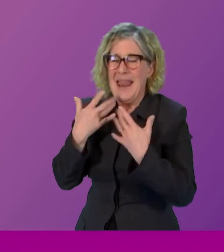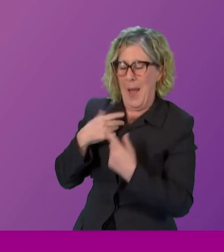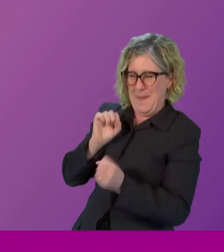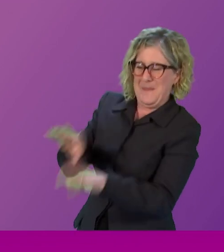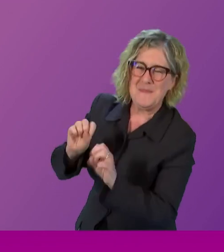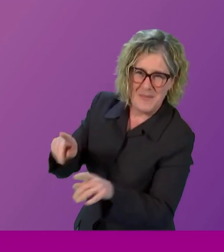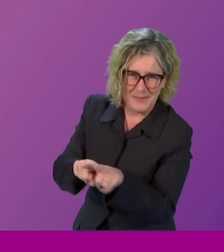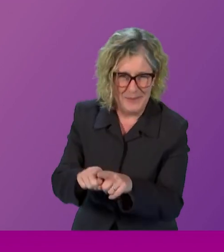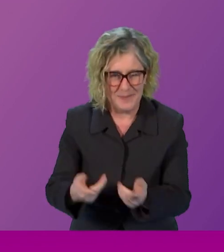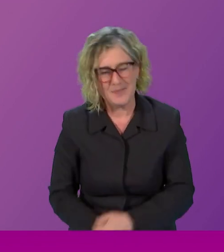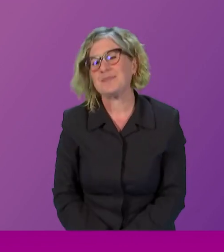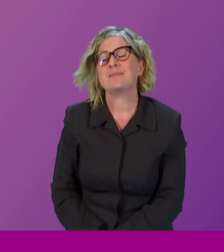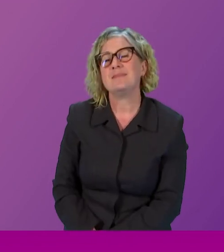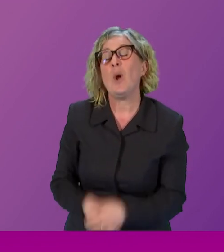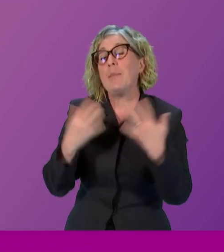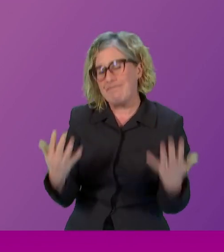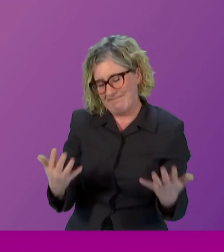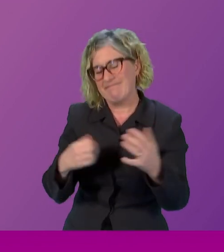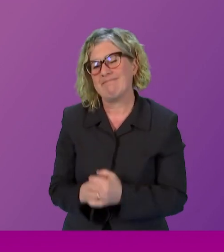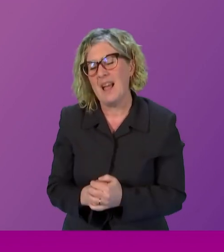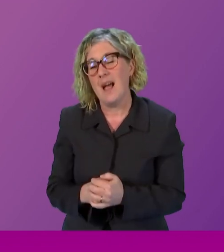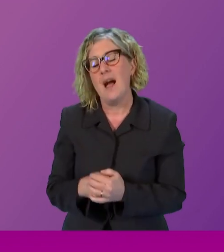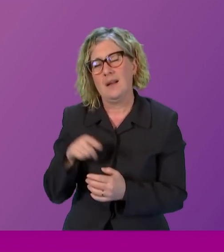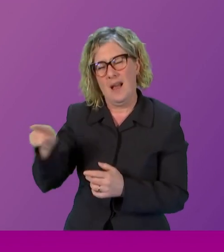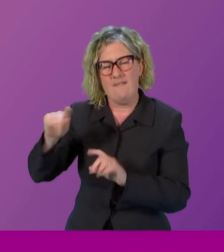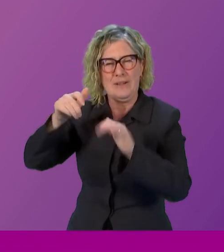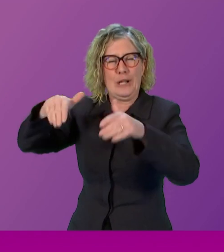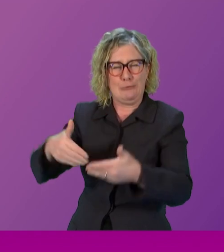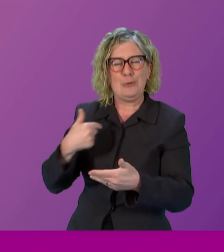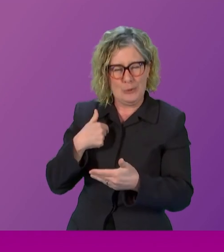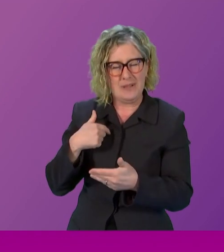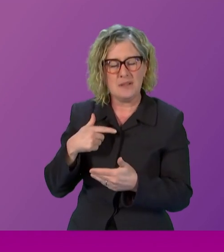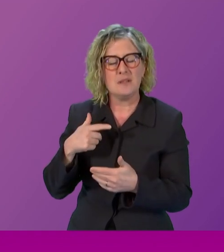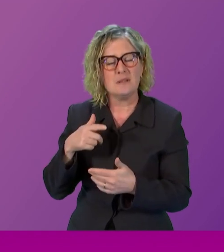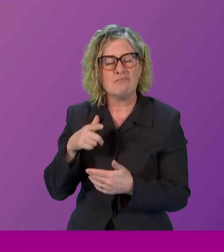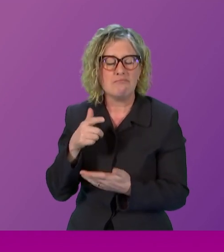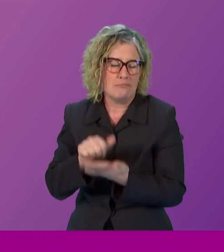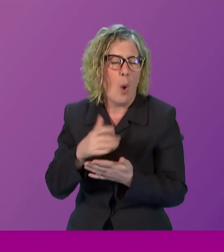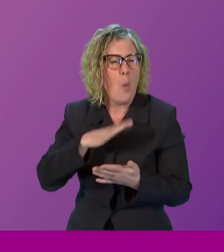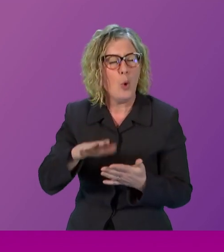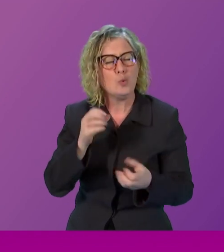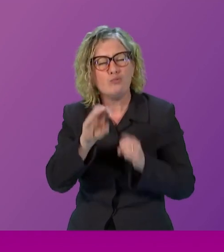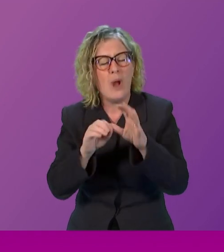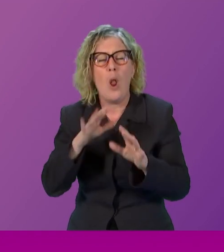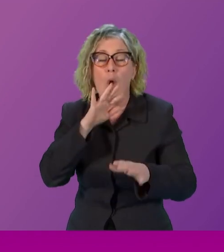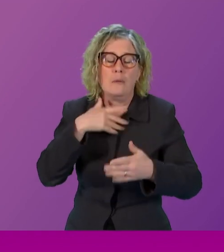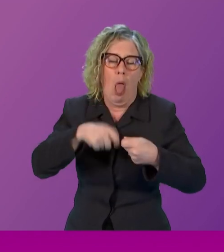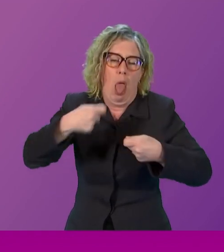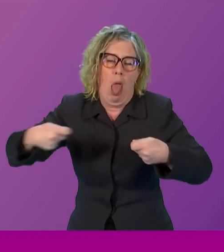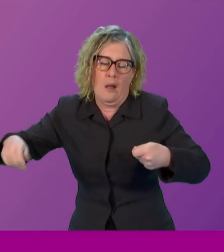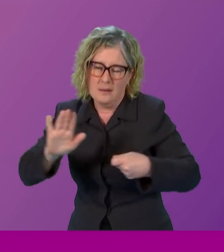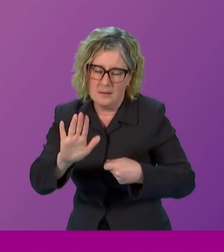Look as these introductory remarks might suggest I want to just spend a bit of time this afternoon I'm not going to speak for too long